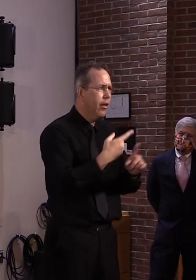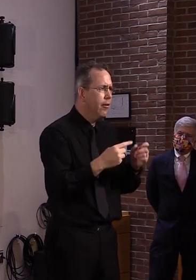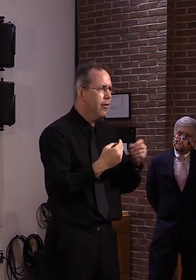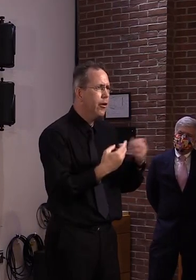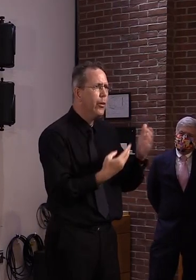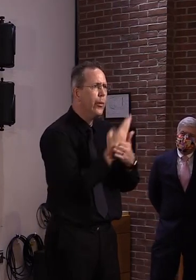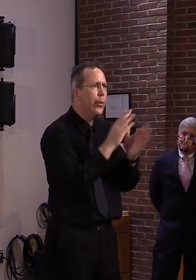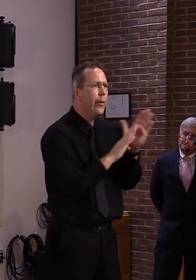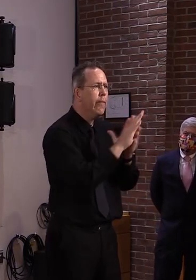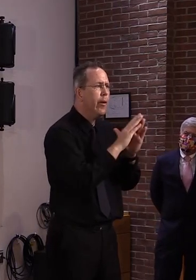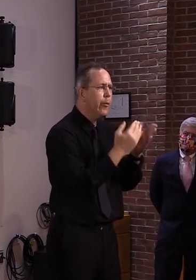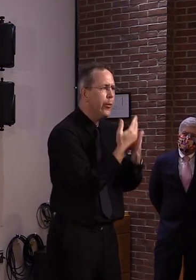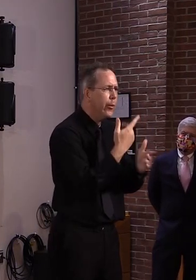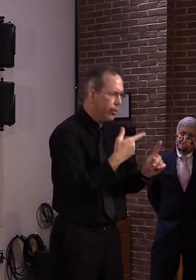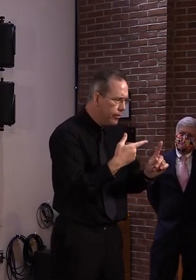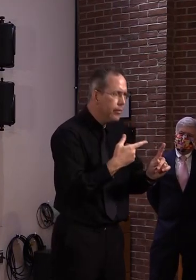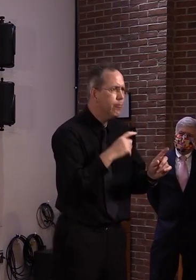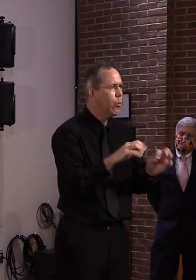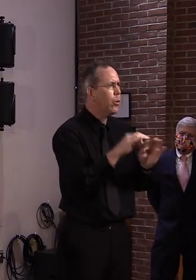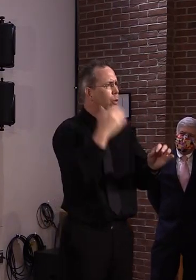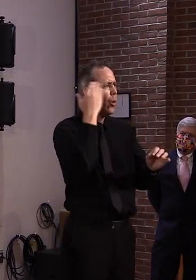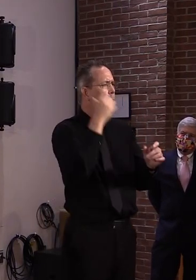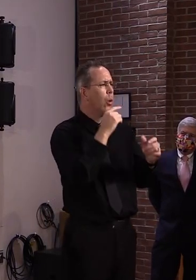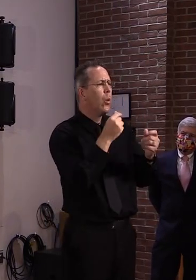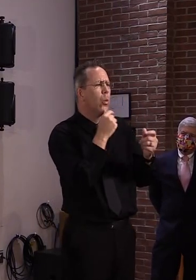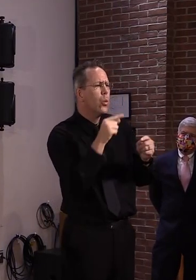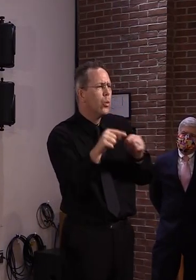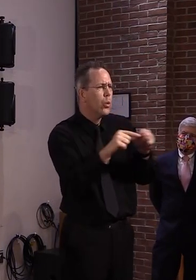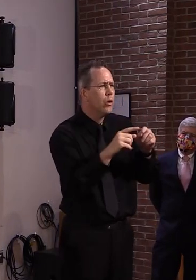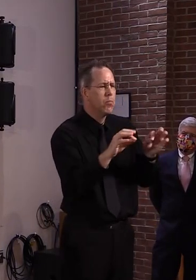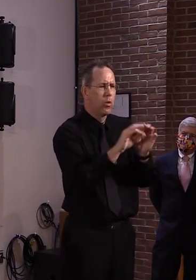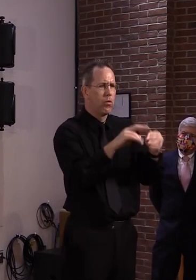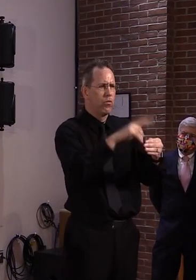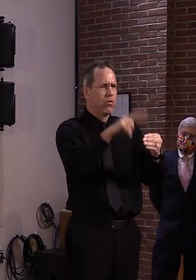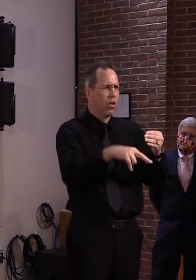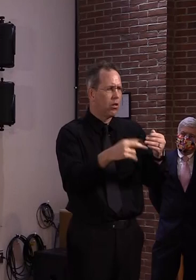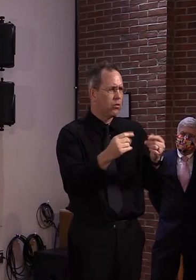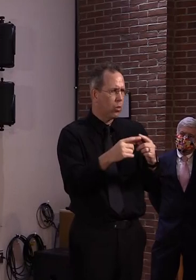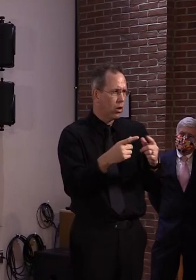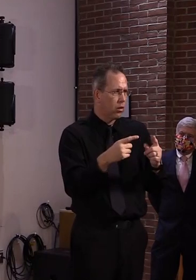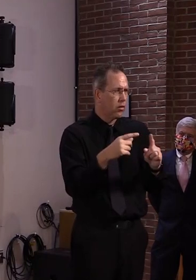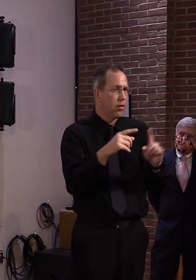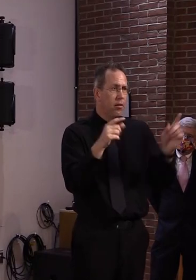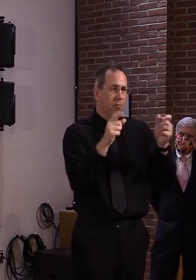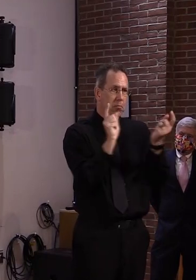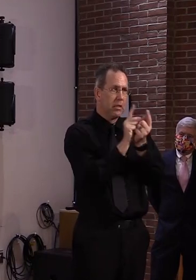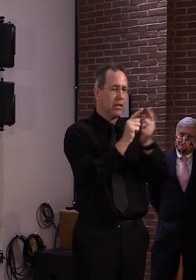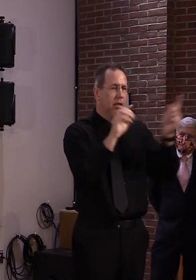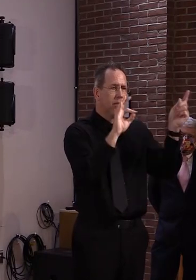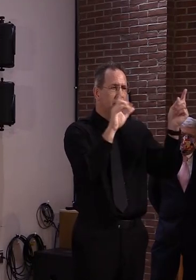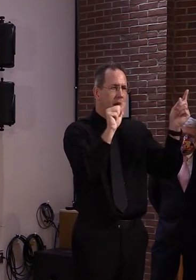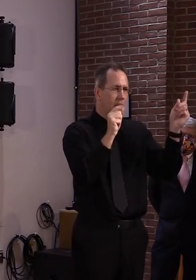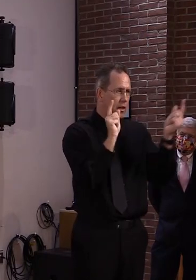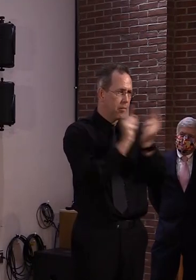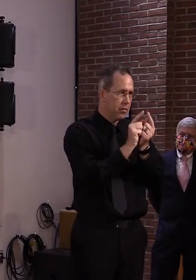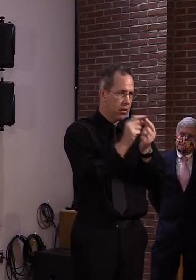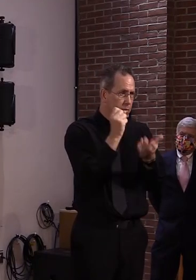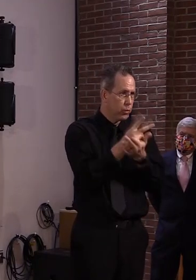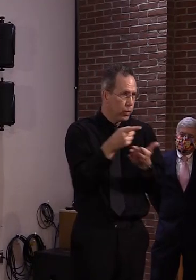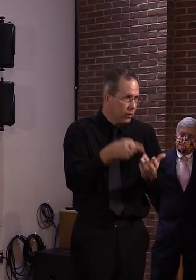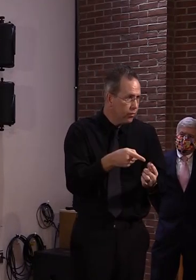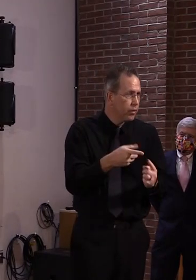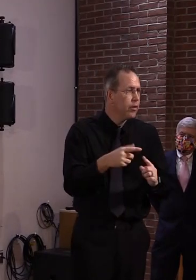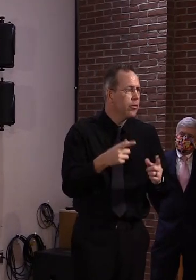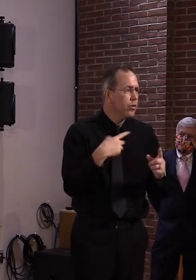us to use them, the FDA created these emergency use authorizations, which is fine when you're in a crisis like a pandemic.